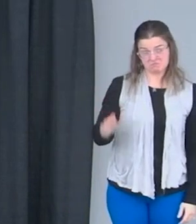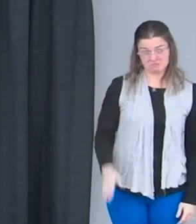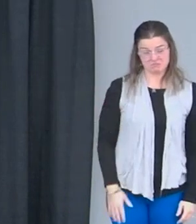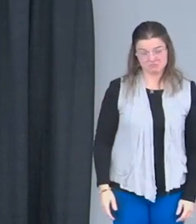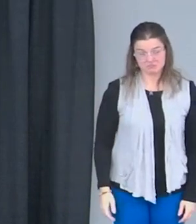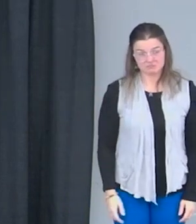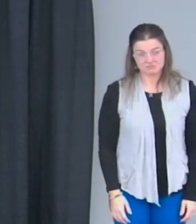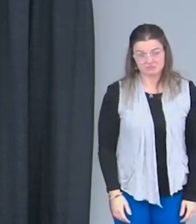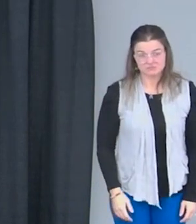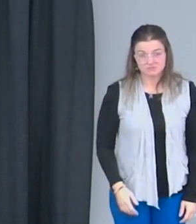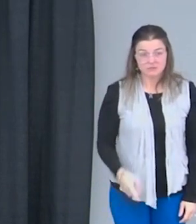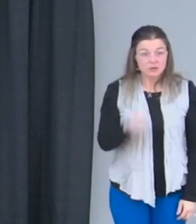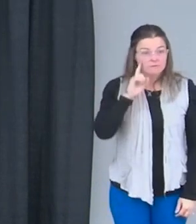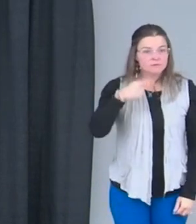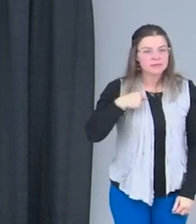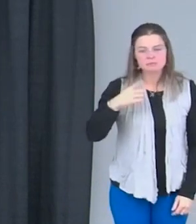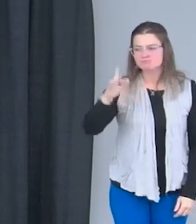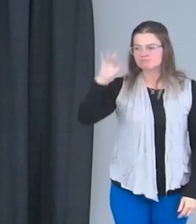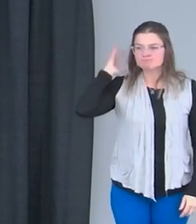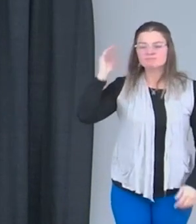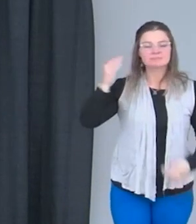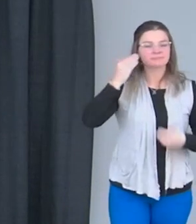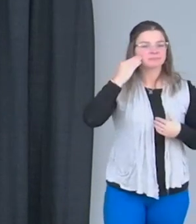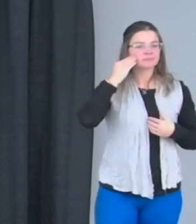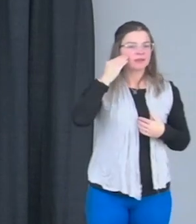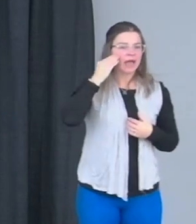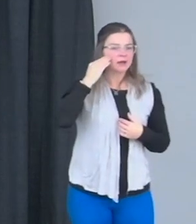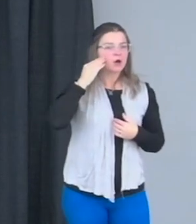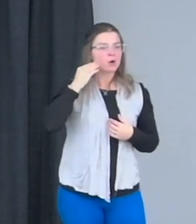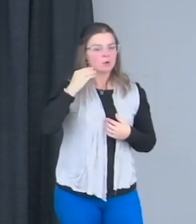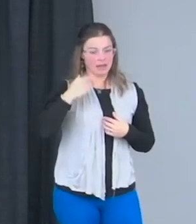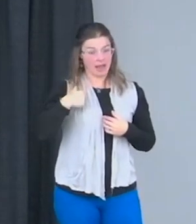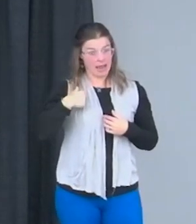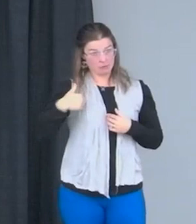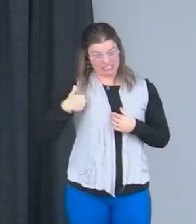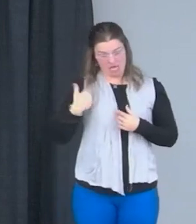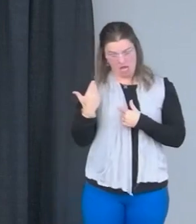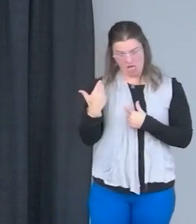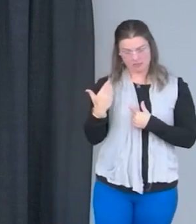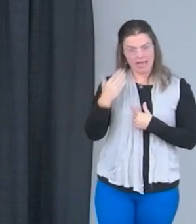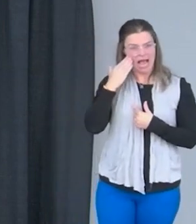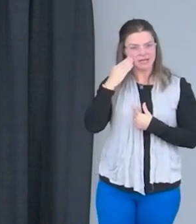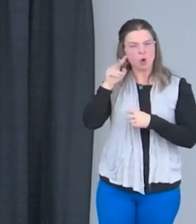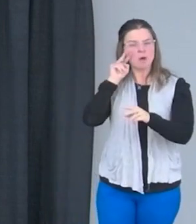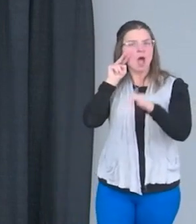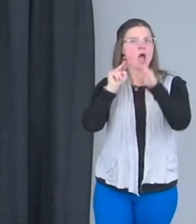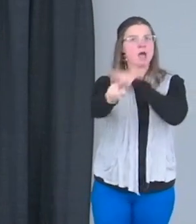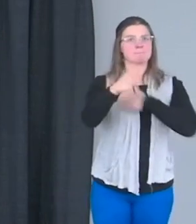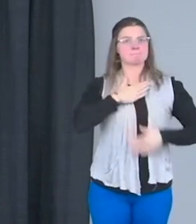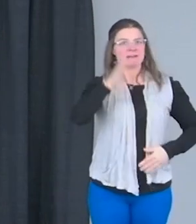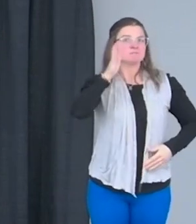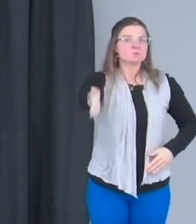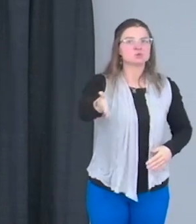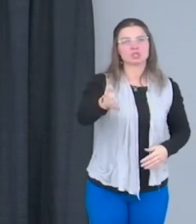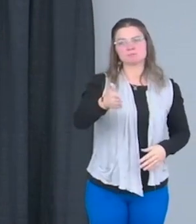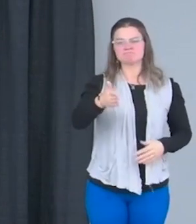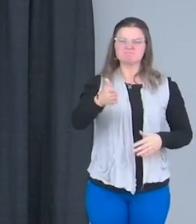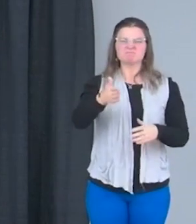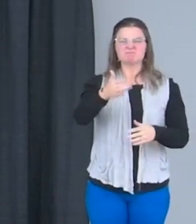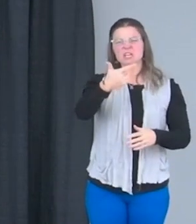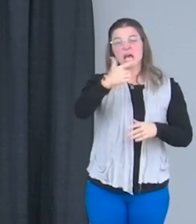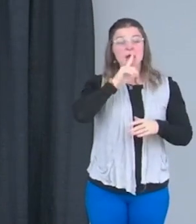I, I knew that I would be dead or in jail by the age of 21. That's just, that was my reality.